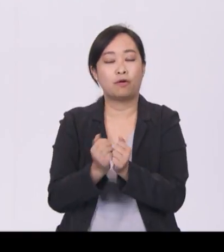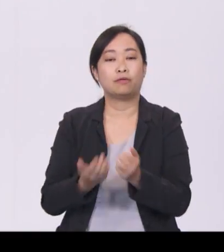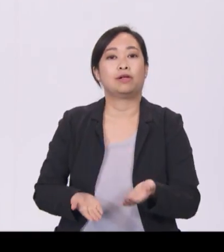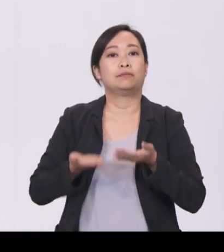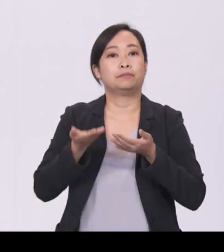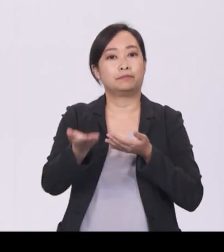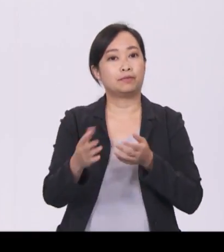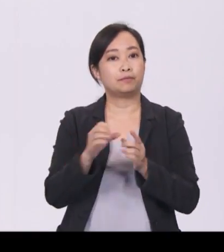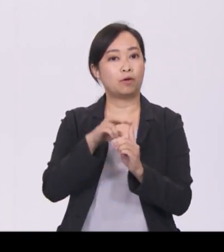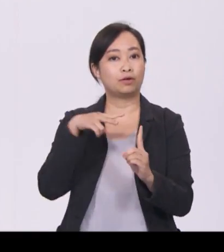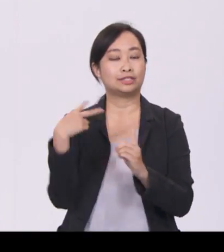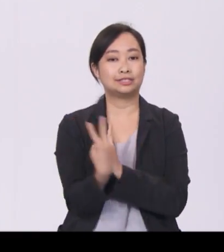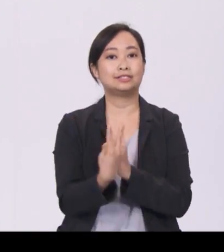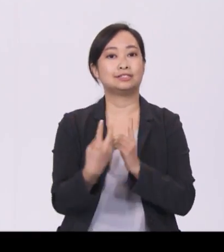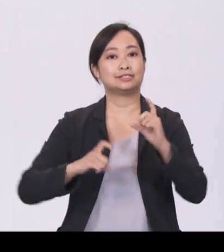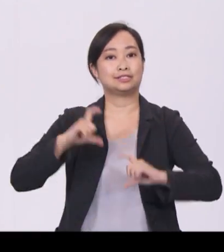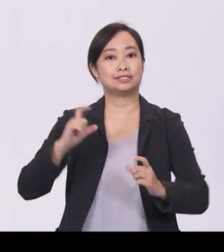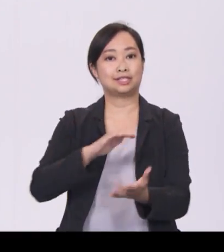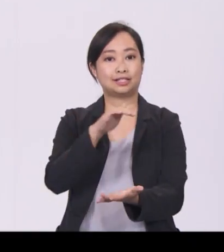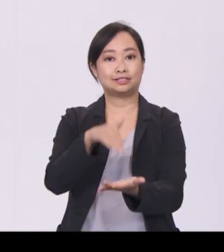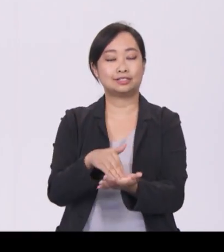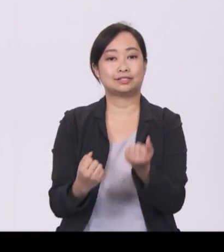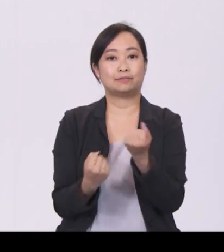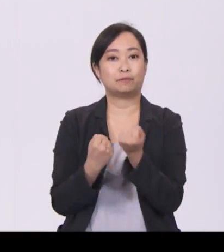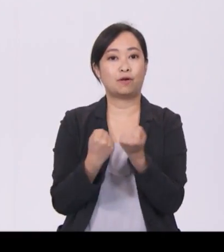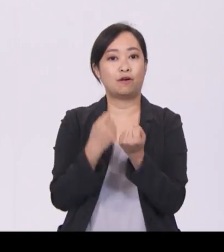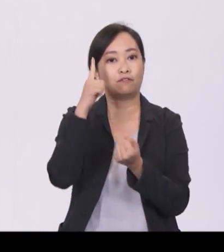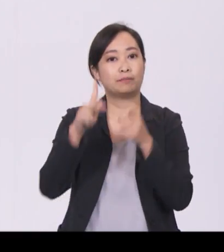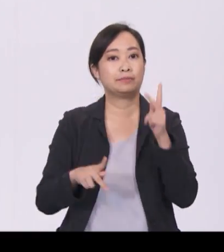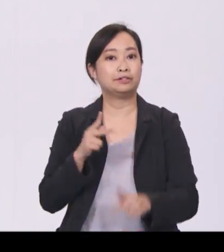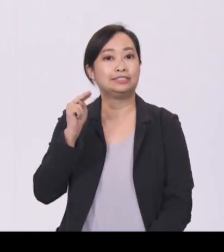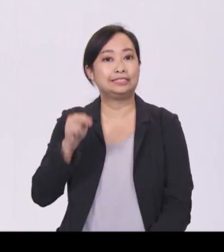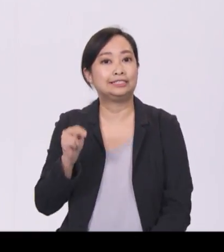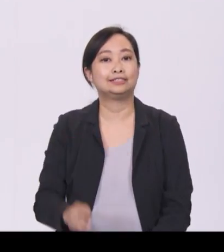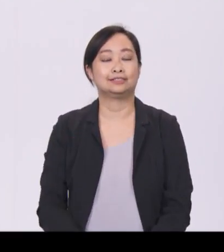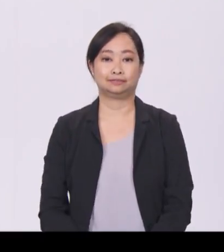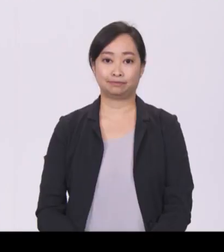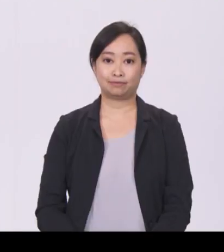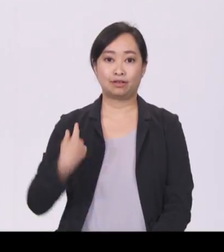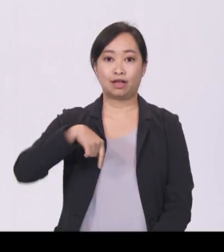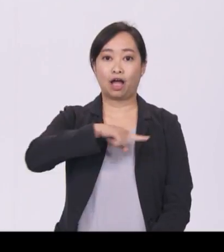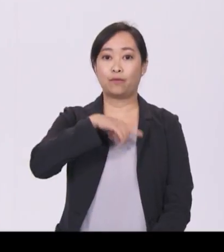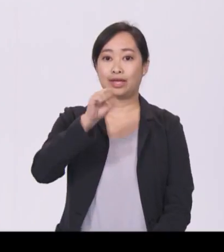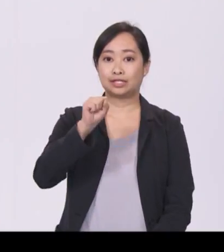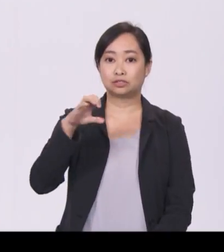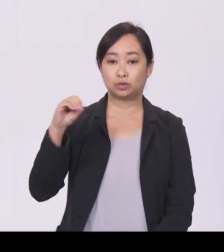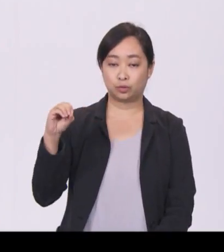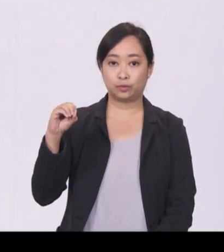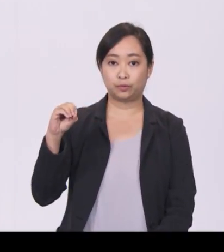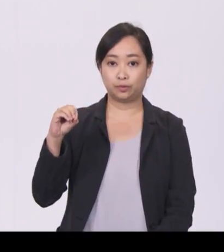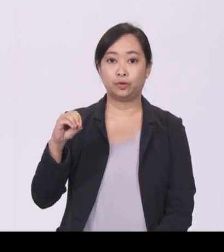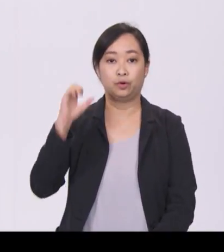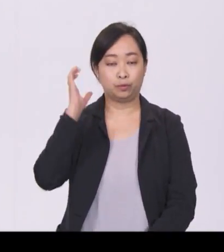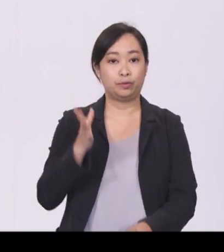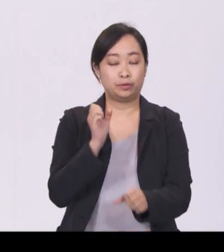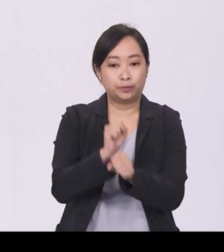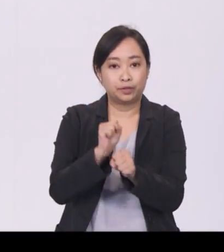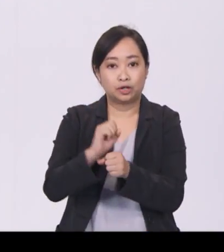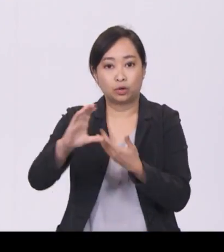-centred support to those in need. Our SSOs will work with these partners to harness and